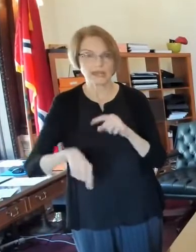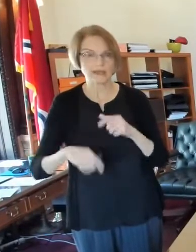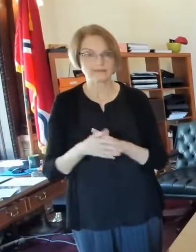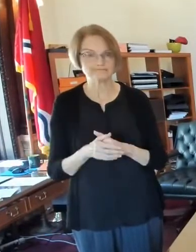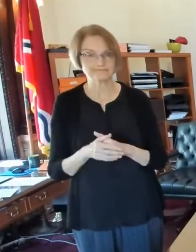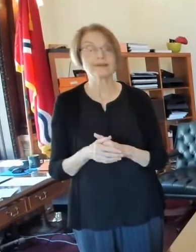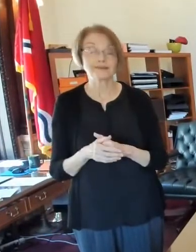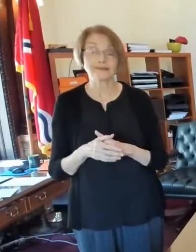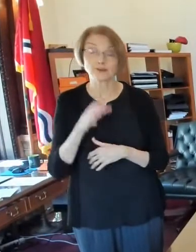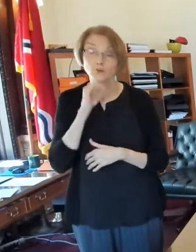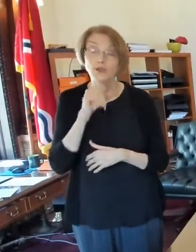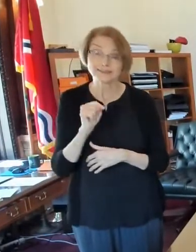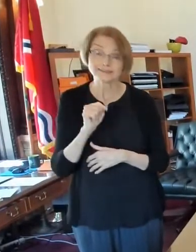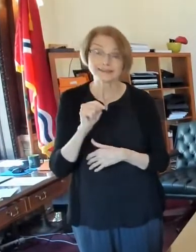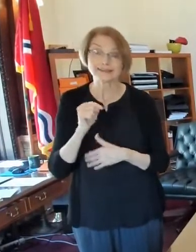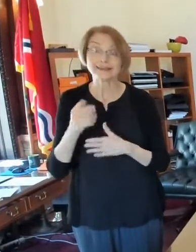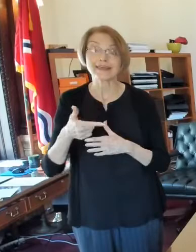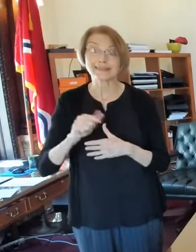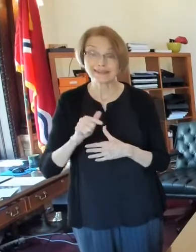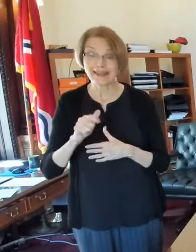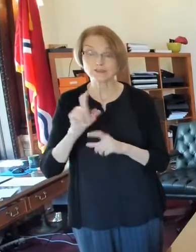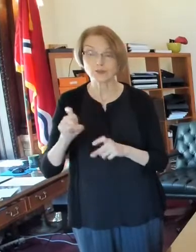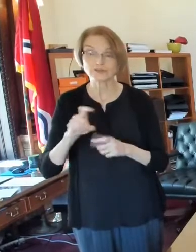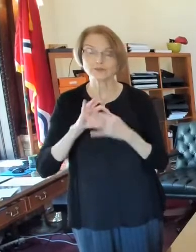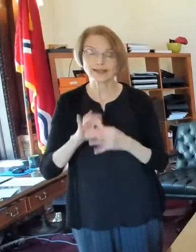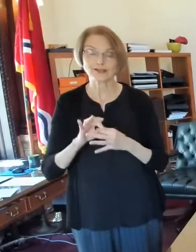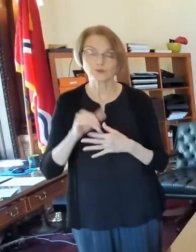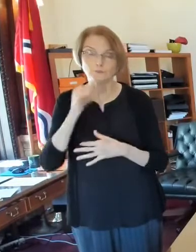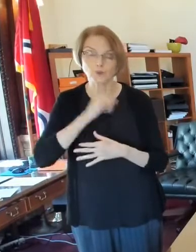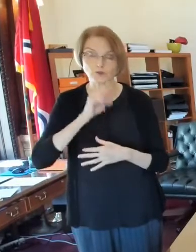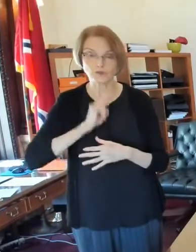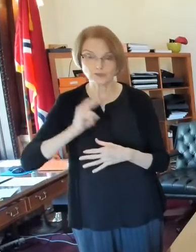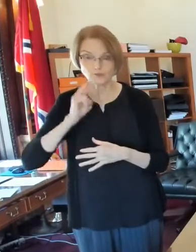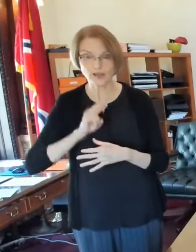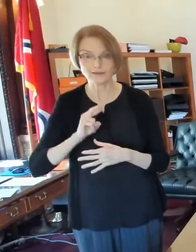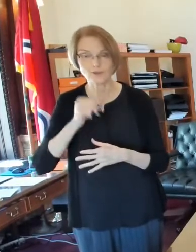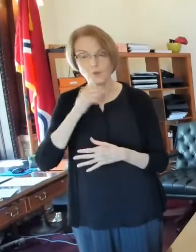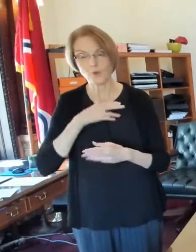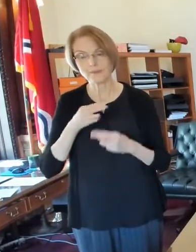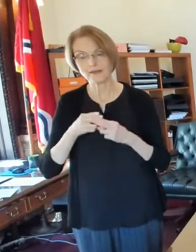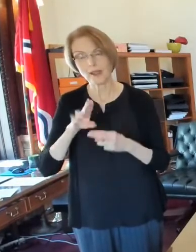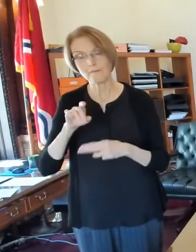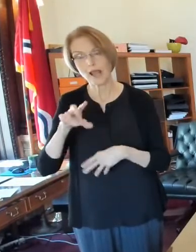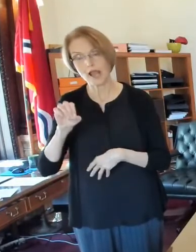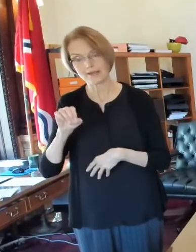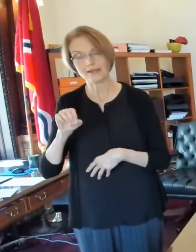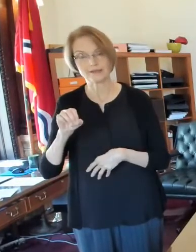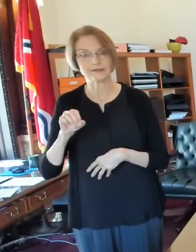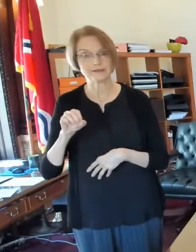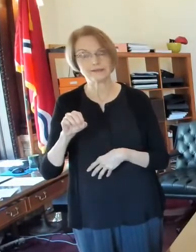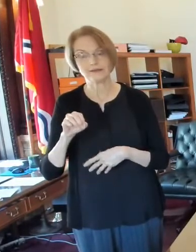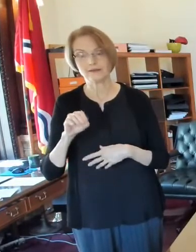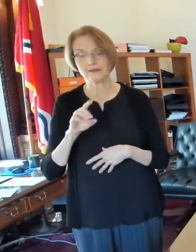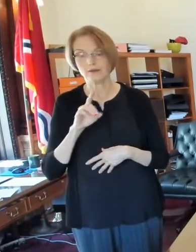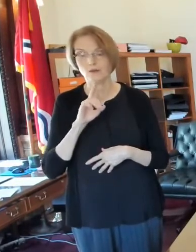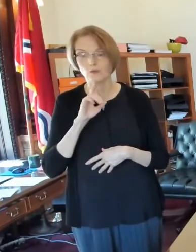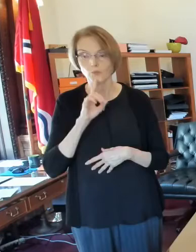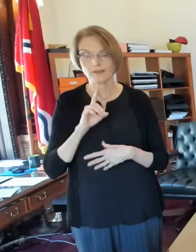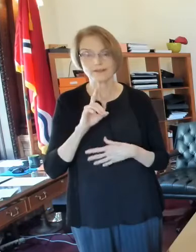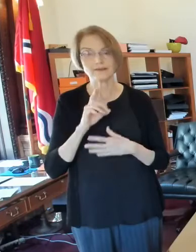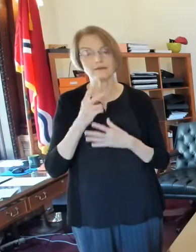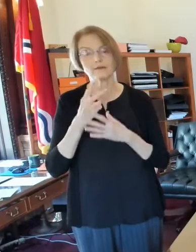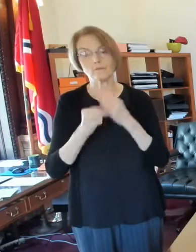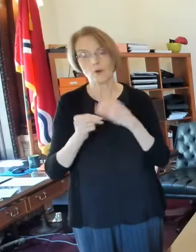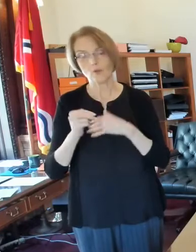guessed it. Next question has to do with bars and restaurants from Bonnie. We have people submitting questions on both sides. Some